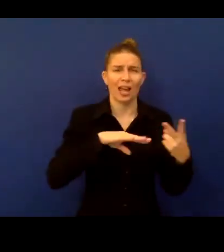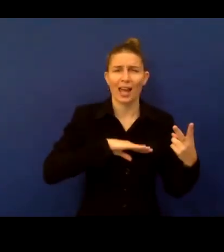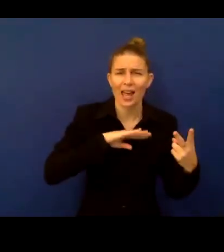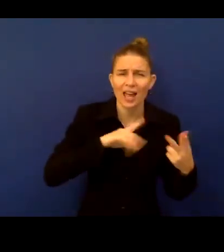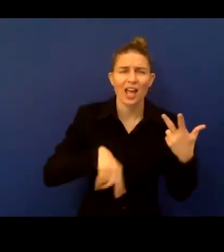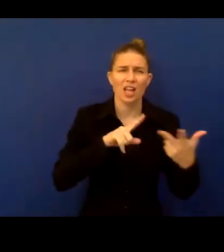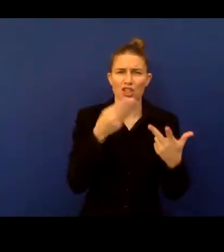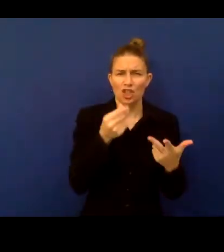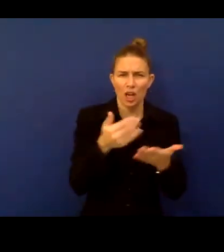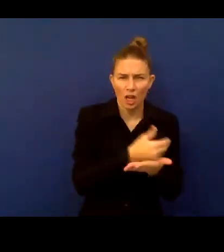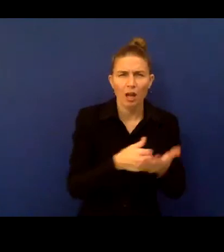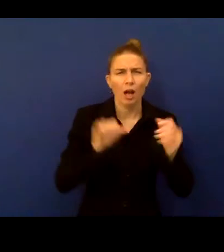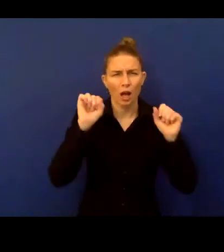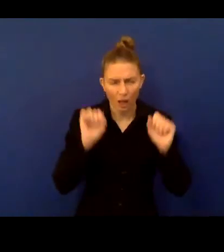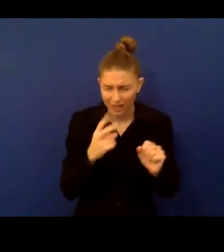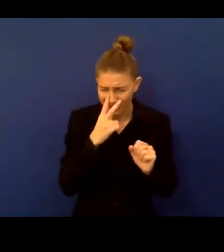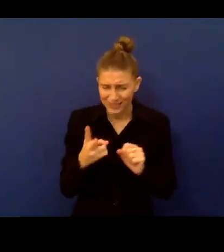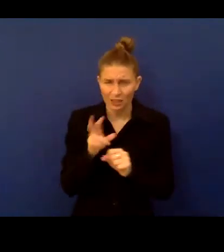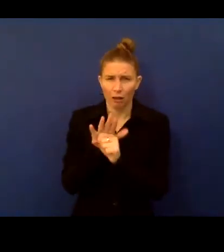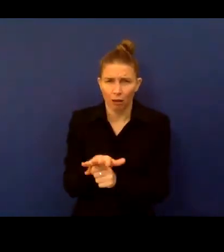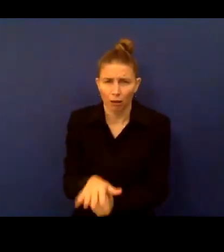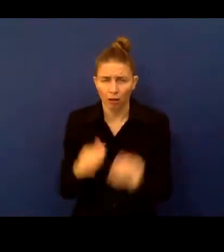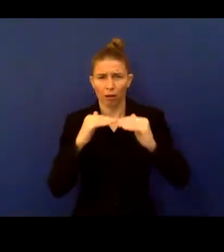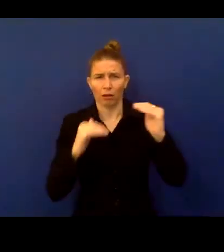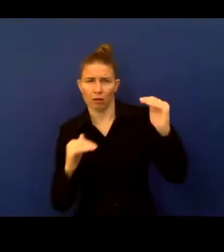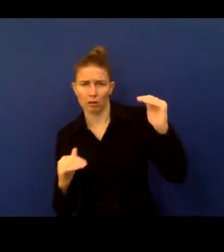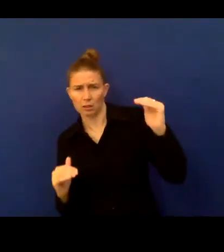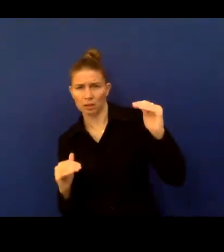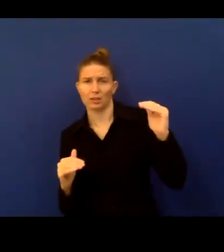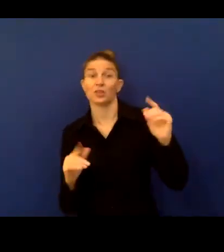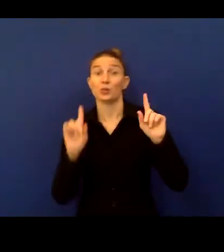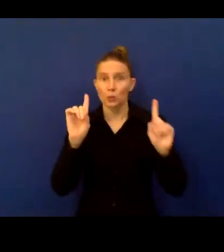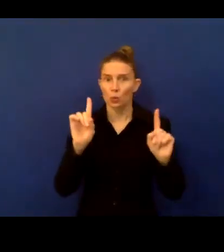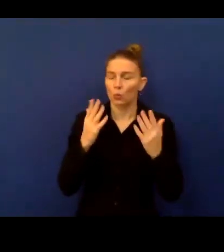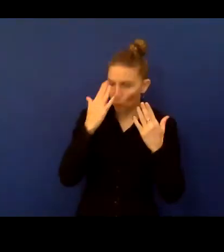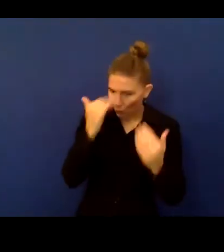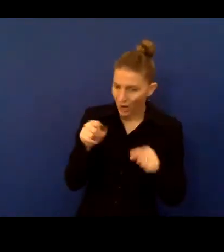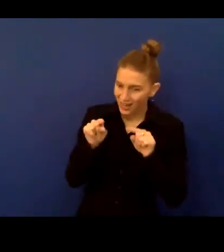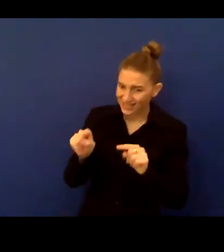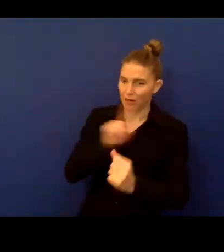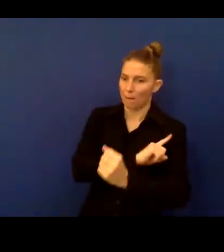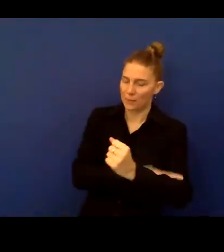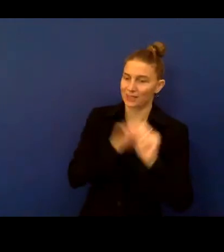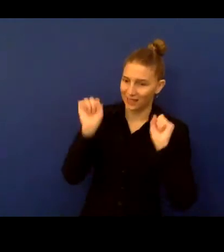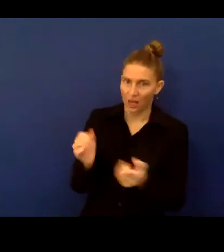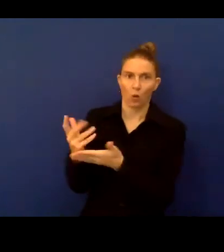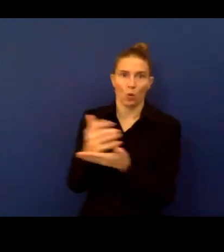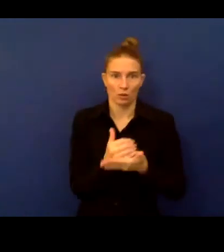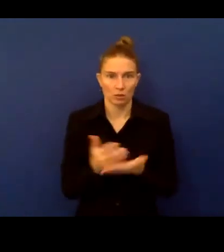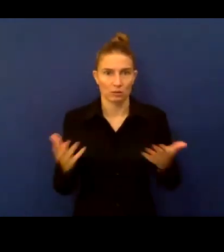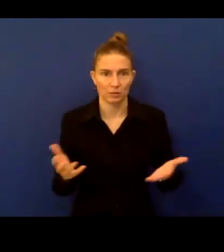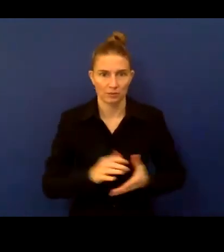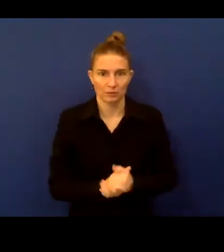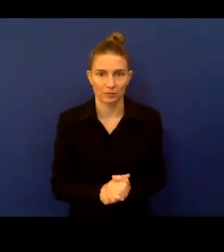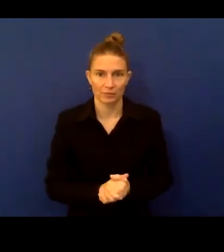dimensions to compound inequalities, and then why we need to build that capacity to collect the data. So to build capacity to